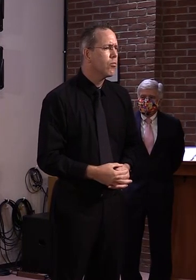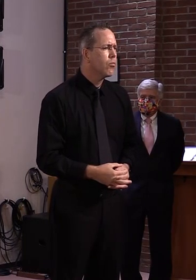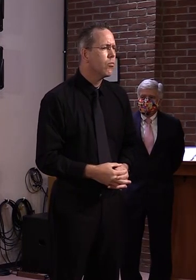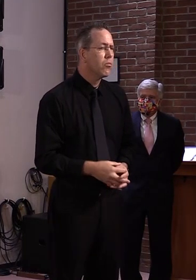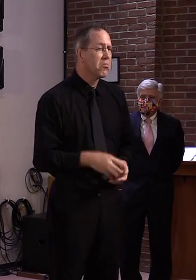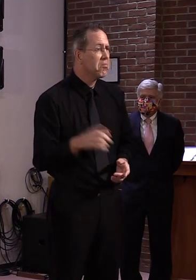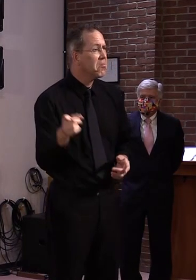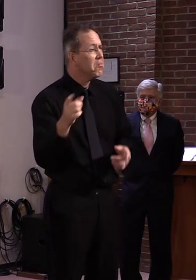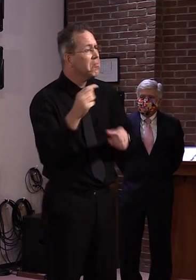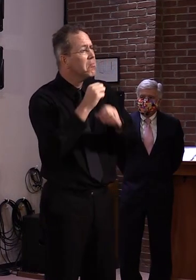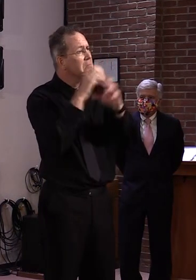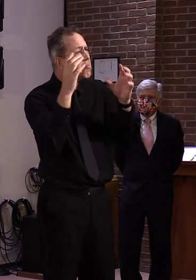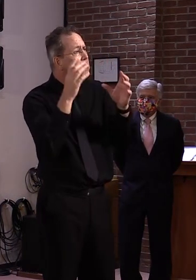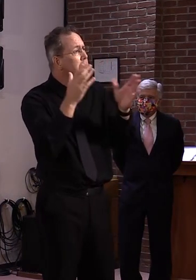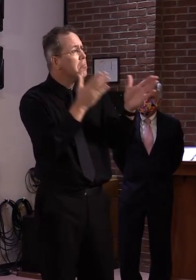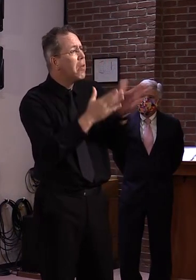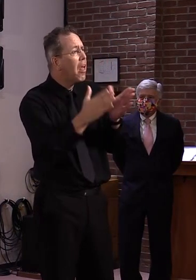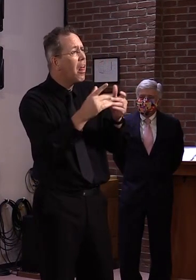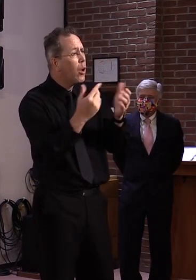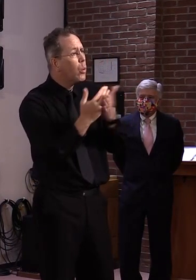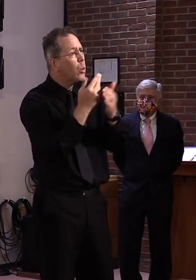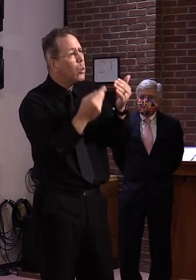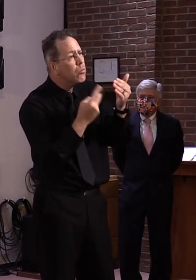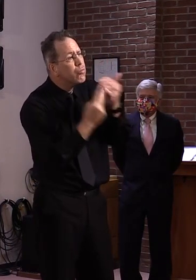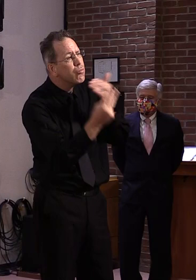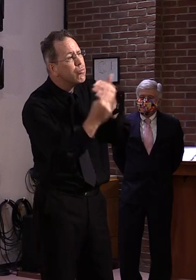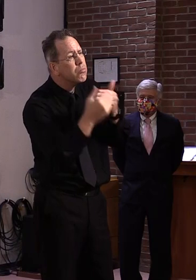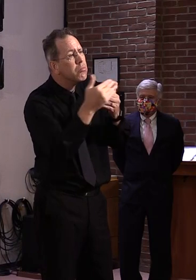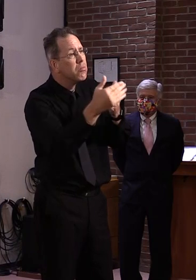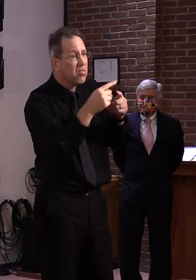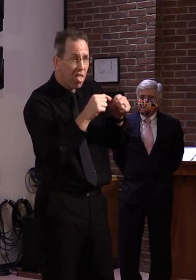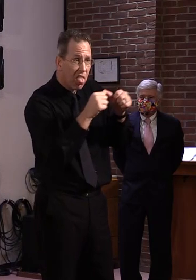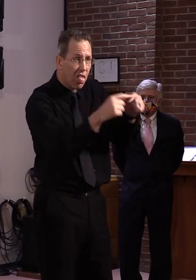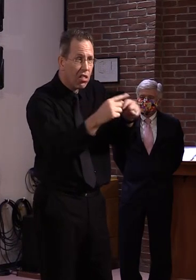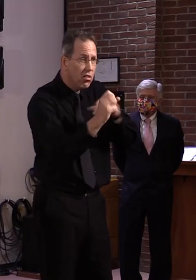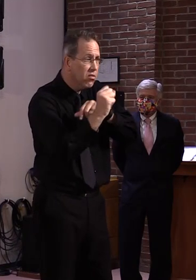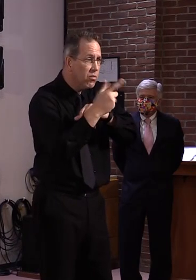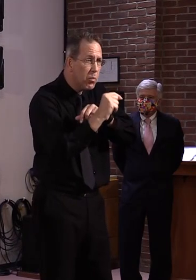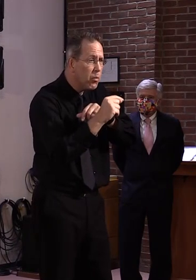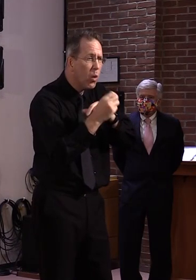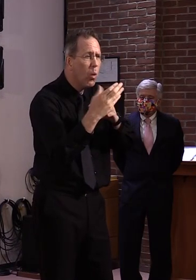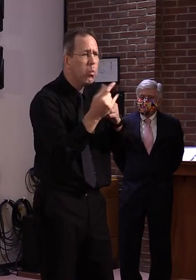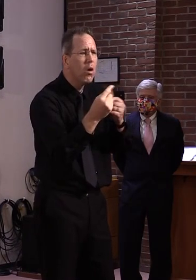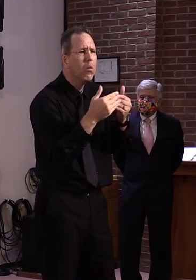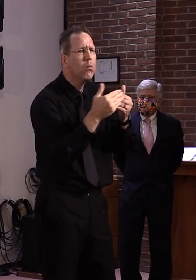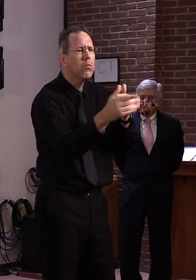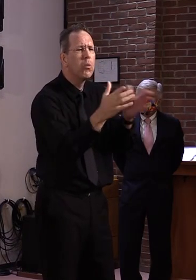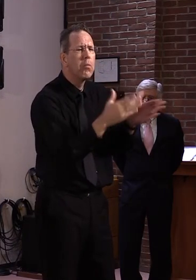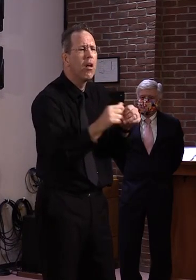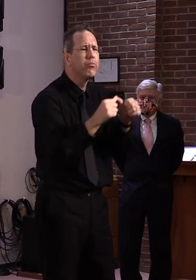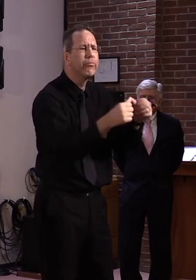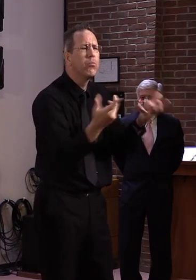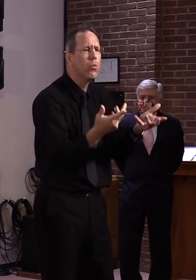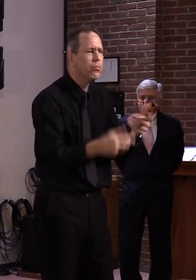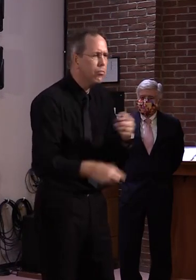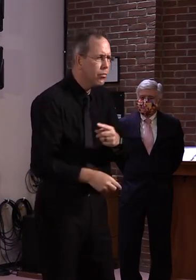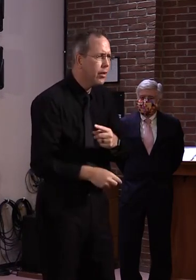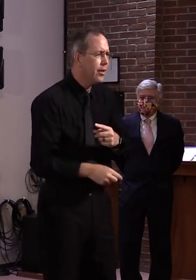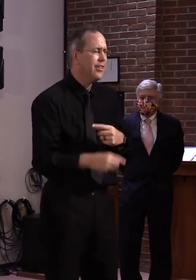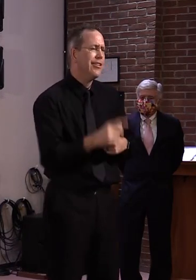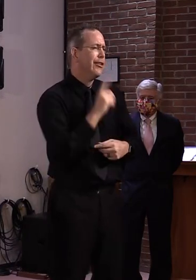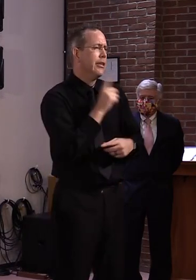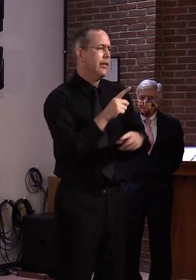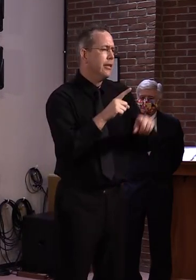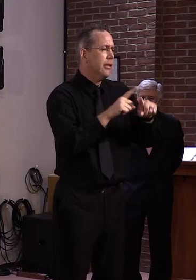You know, you have to get more specific, like, what is it that you'd like? Well, I'm just curious, are your contingency